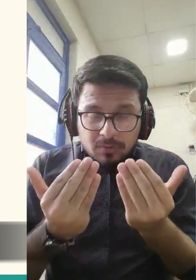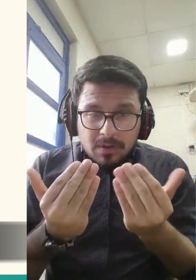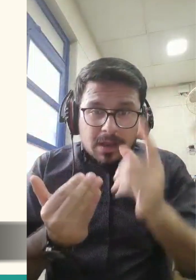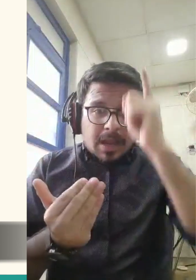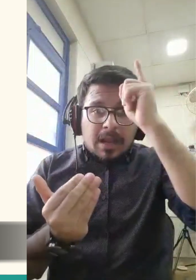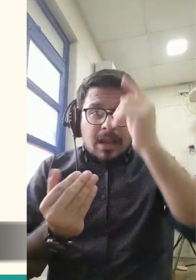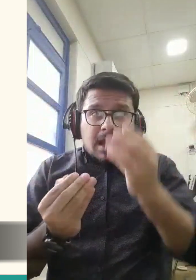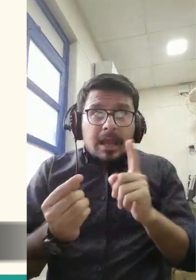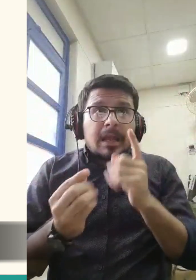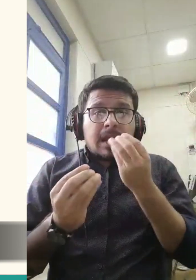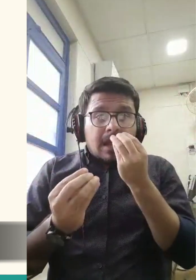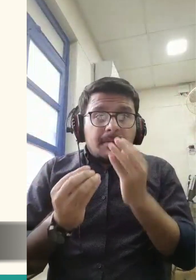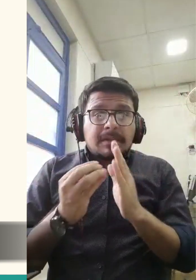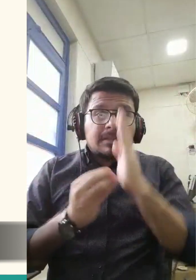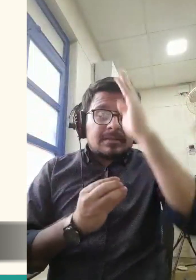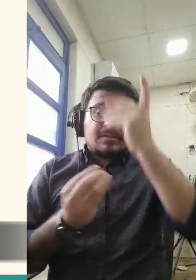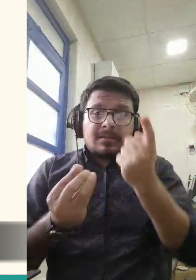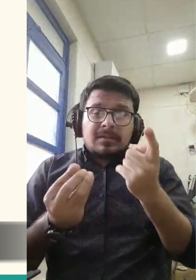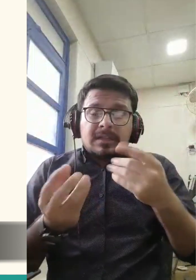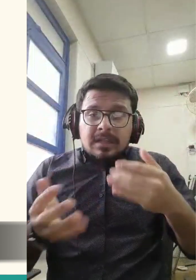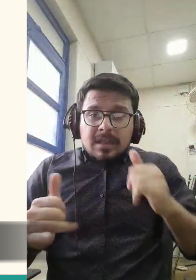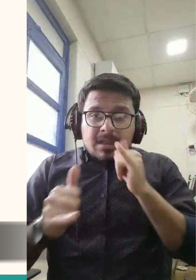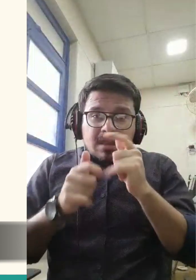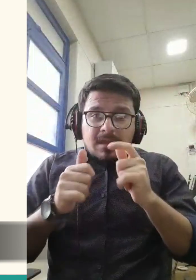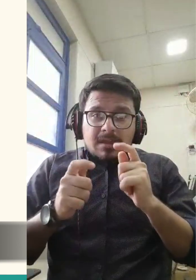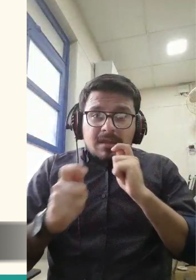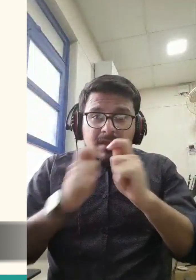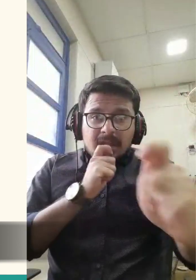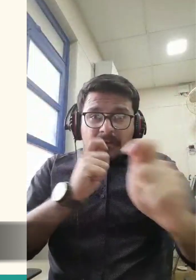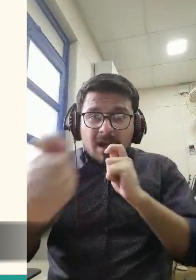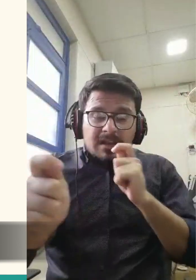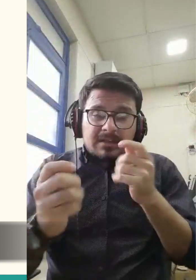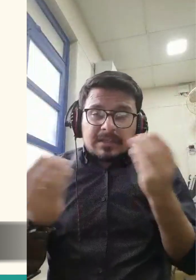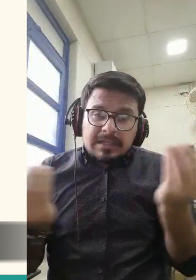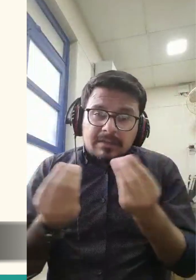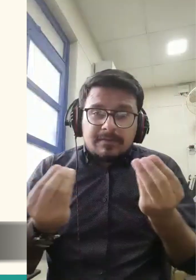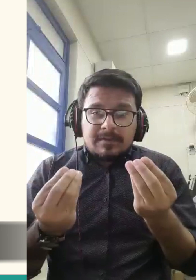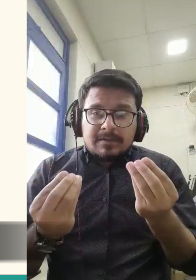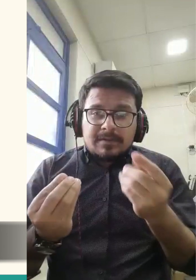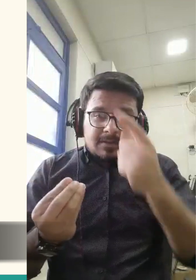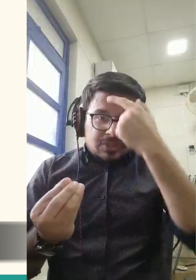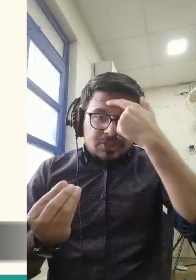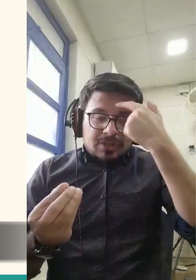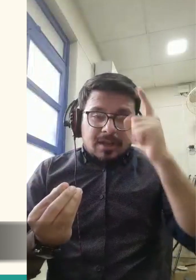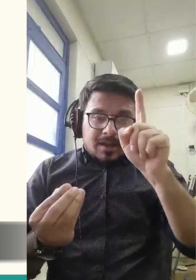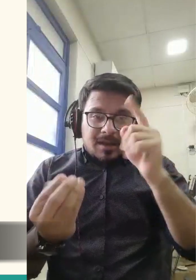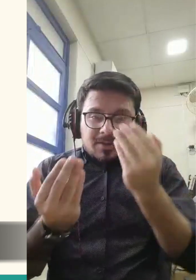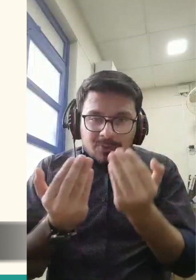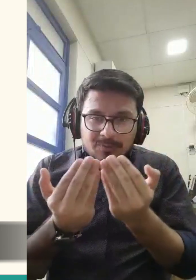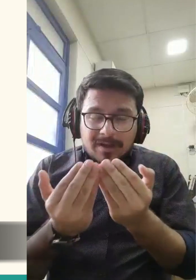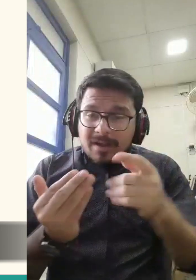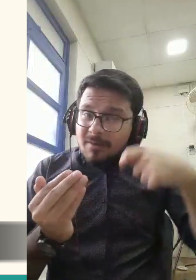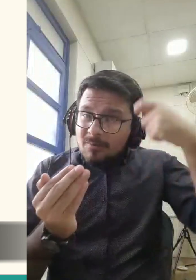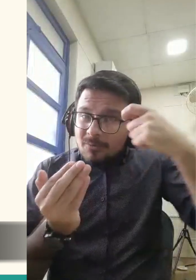So, on the day of judgment, no soul can escape punishment.